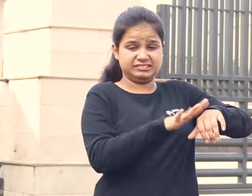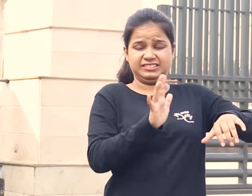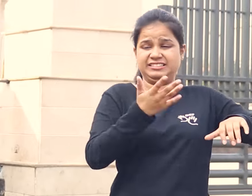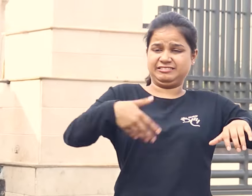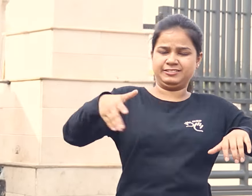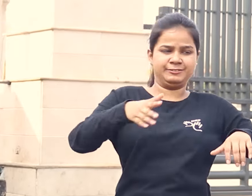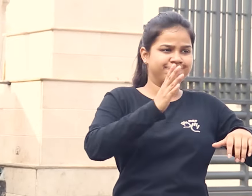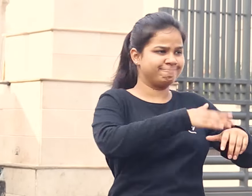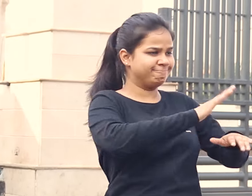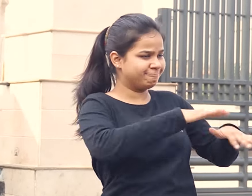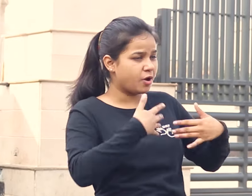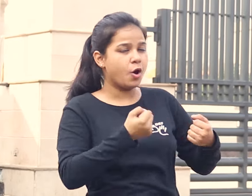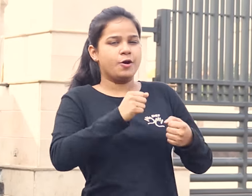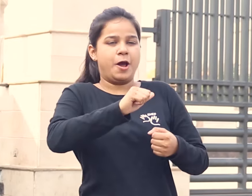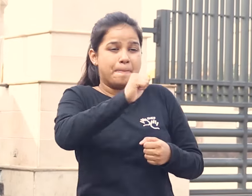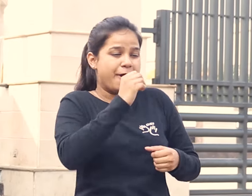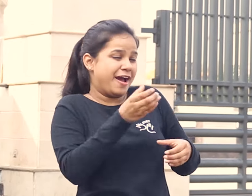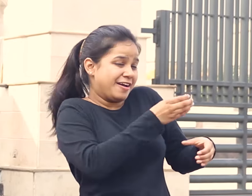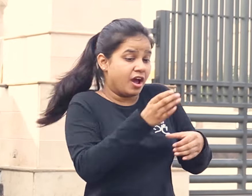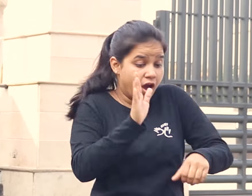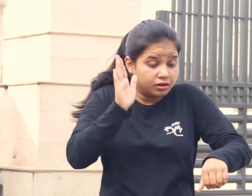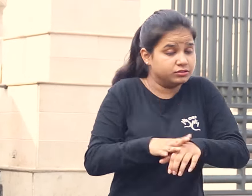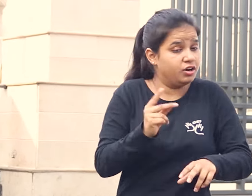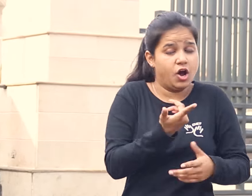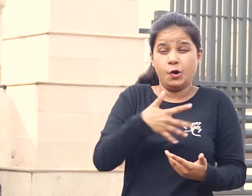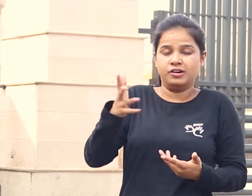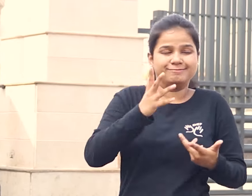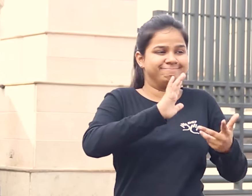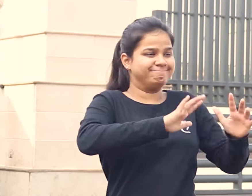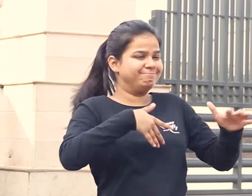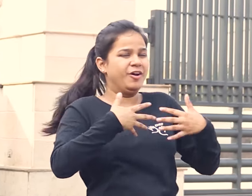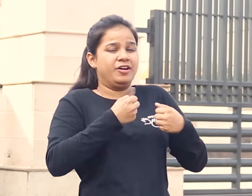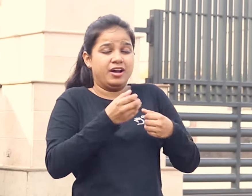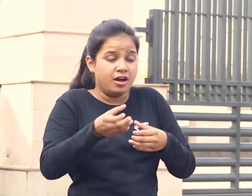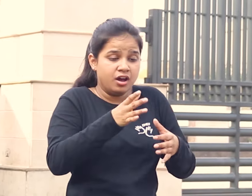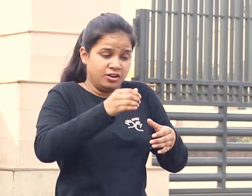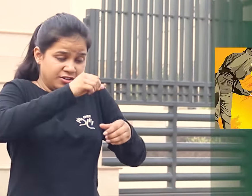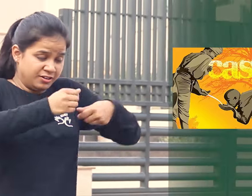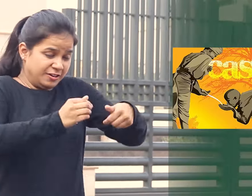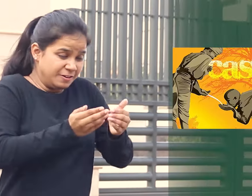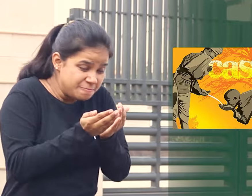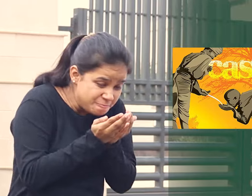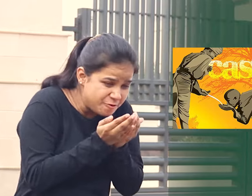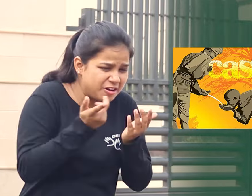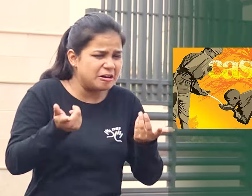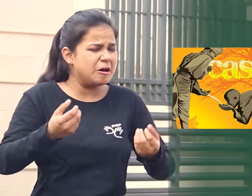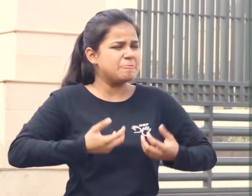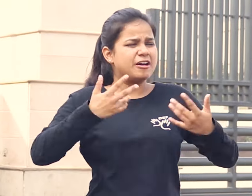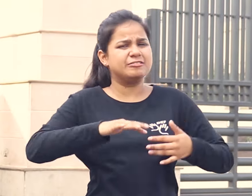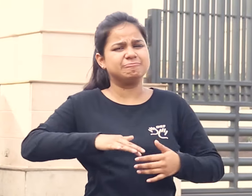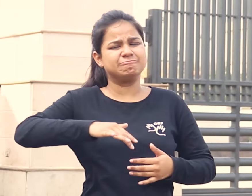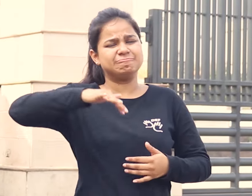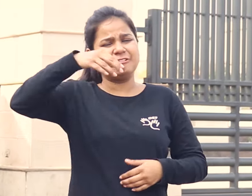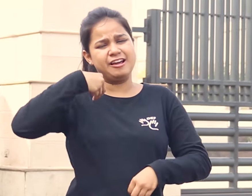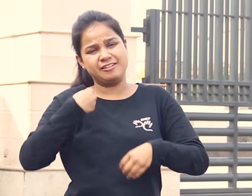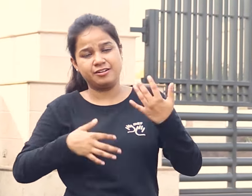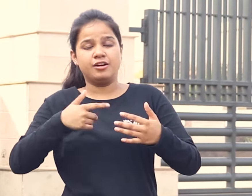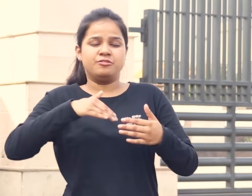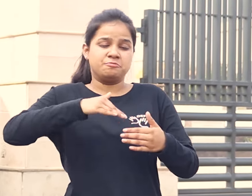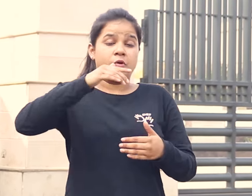They were excluded, separated and Ambedkar and his friends bade the inhuman treatment throughout his childhood.